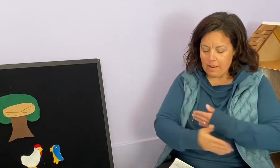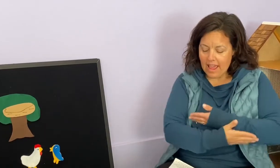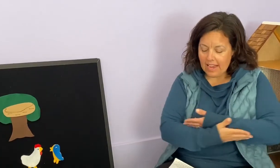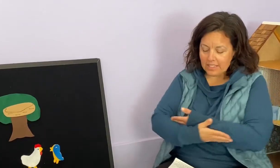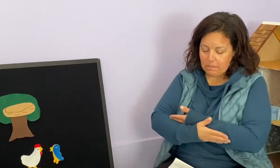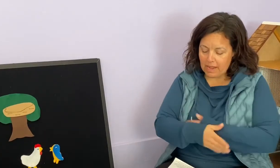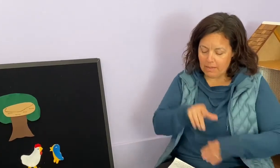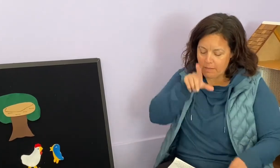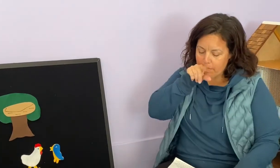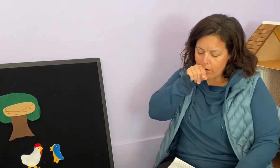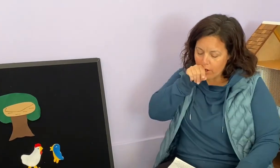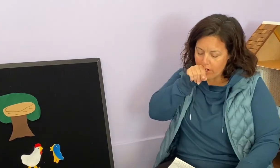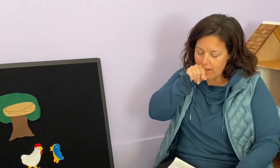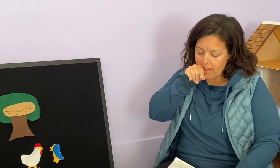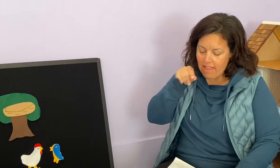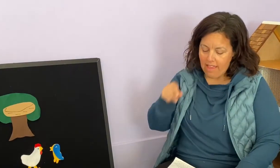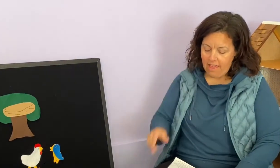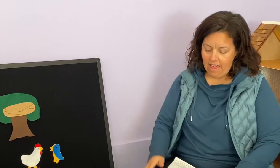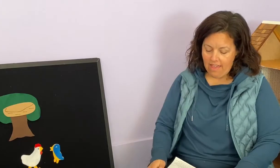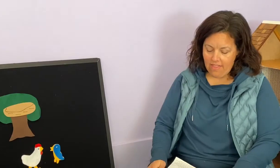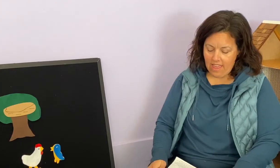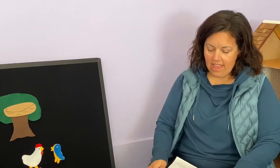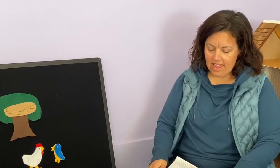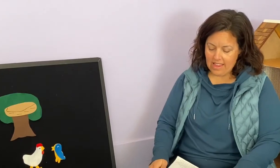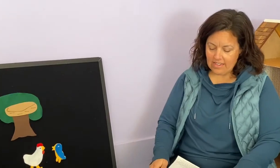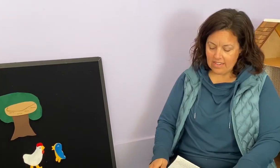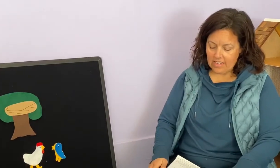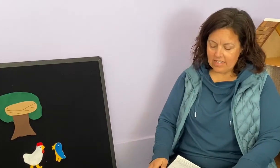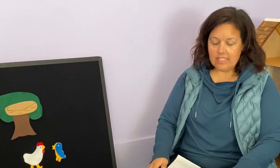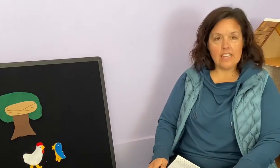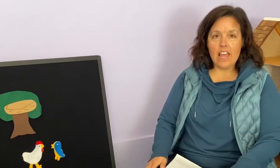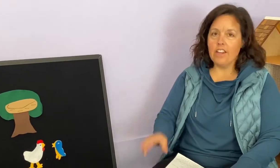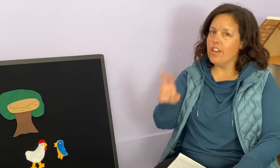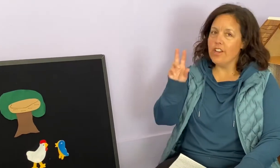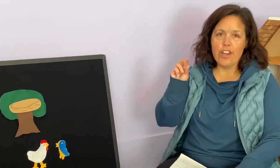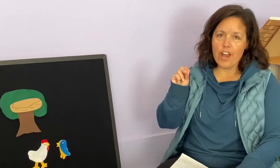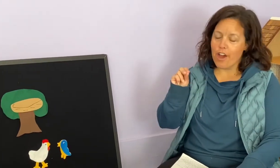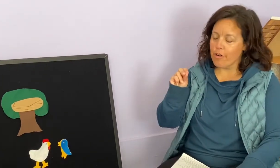Asked baby bird. And the hen said no.